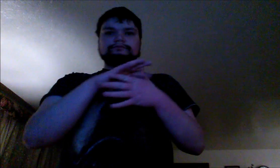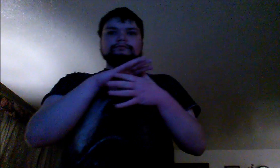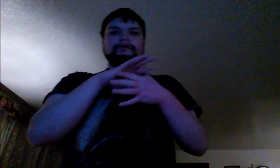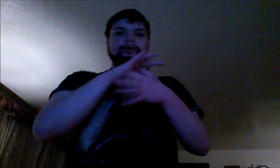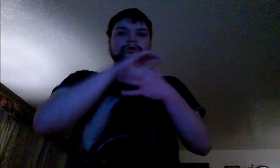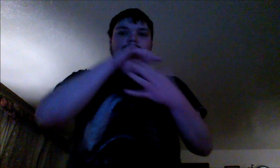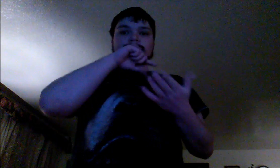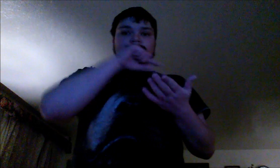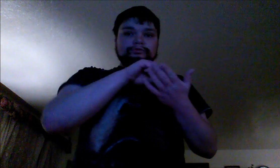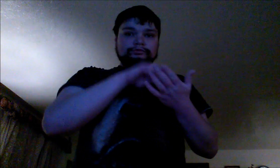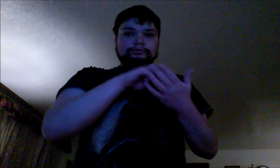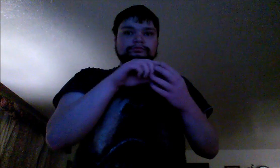What are you doing here?